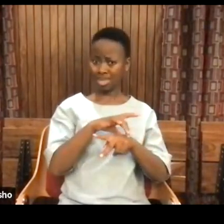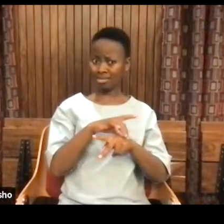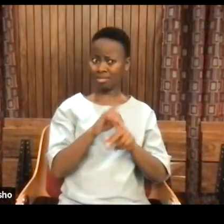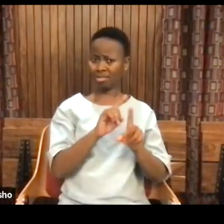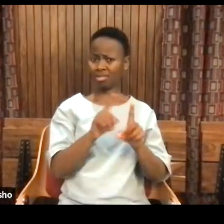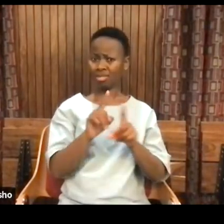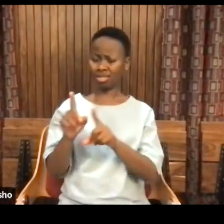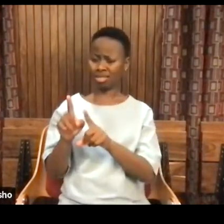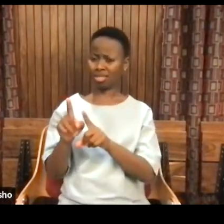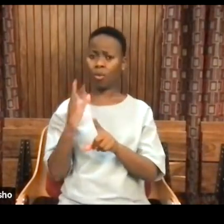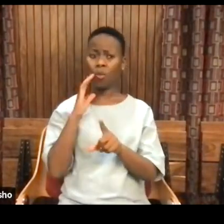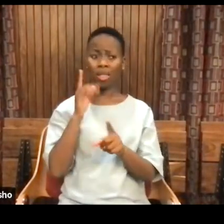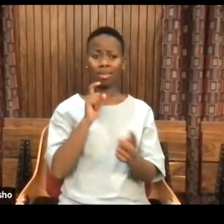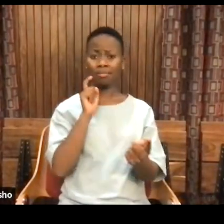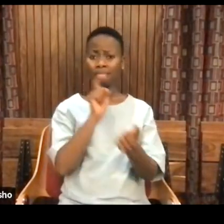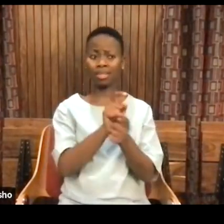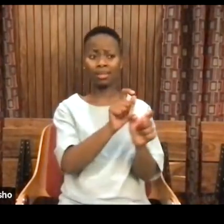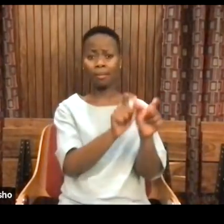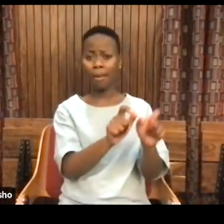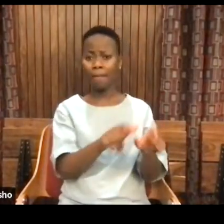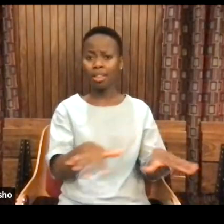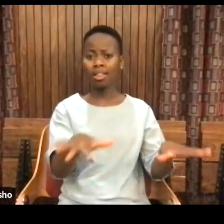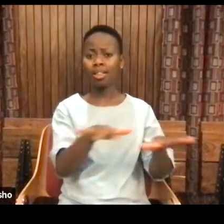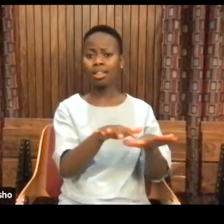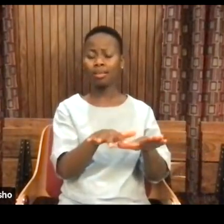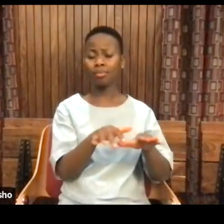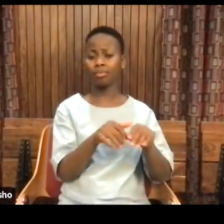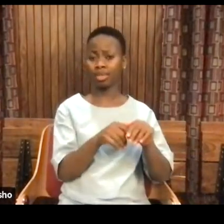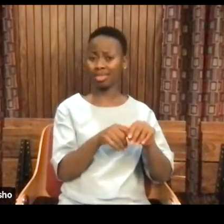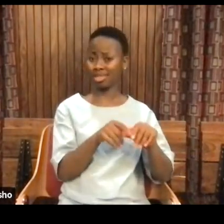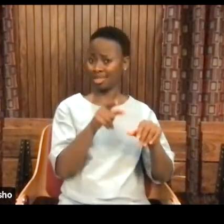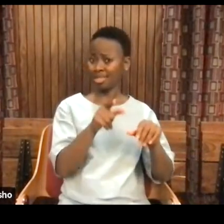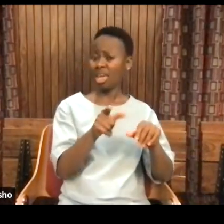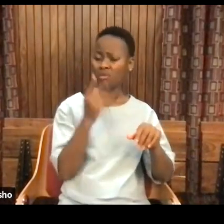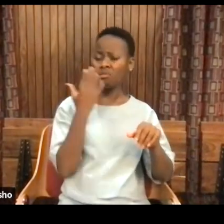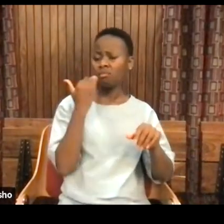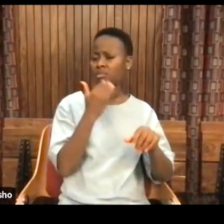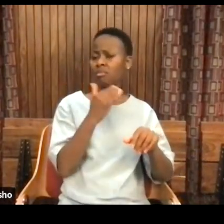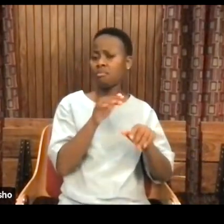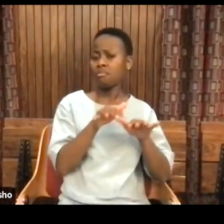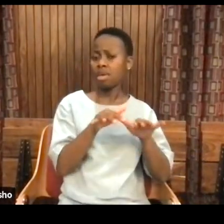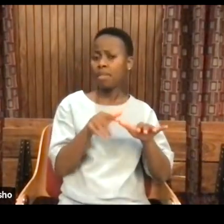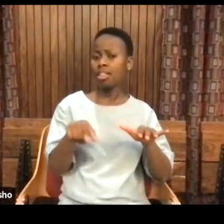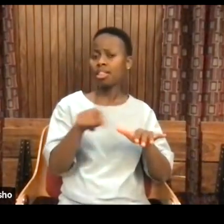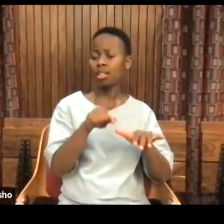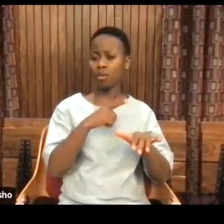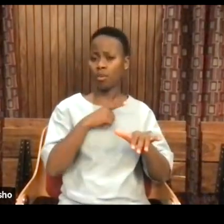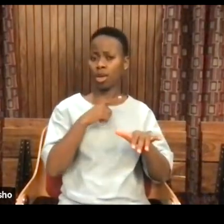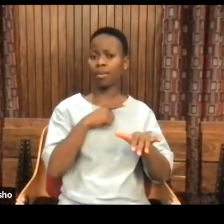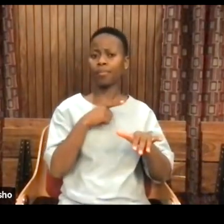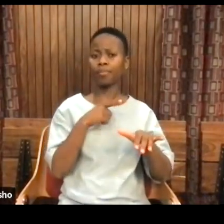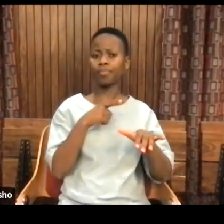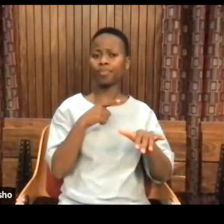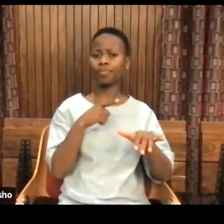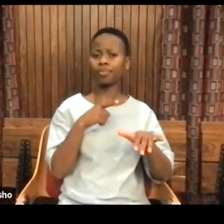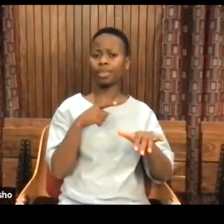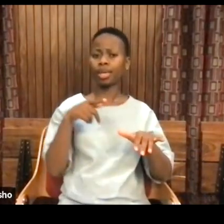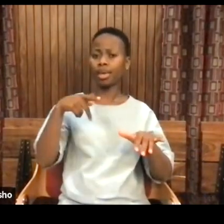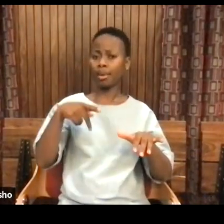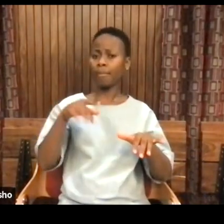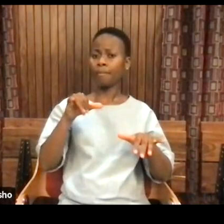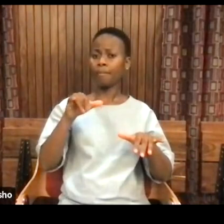settlers, good Lord, you know what's the first thing they thought? I mean, they were really kind people because the pilgrims in New England when I came for it, they